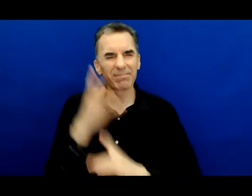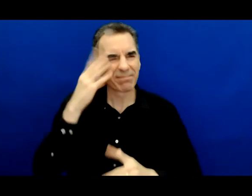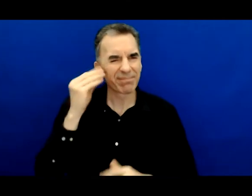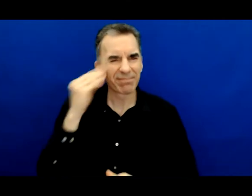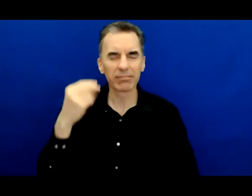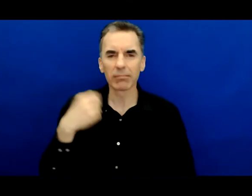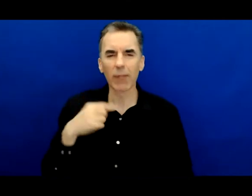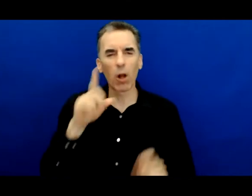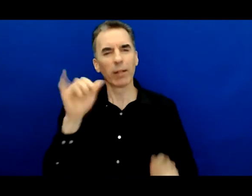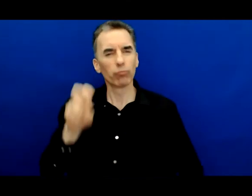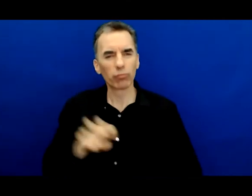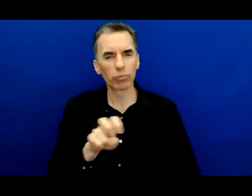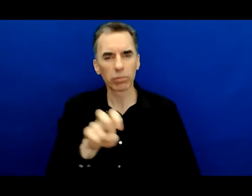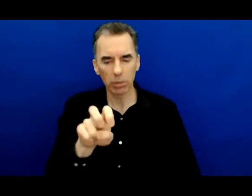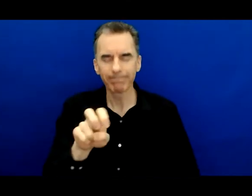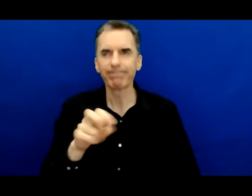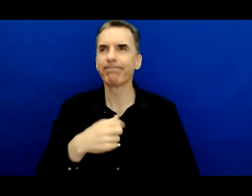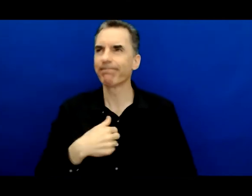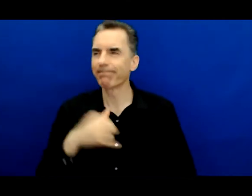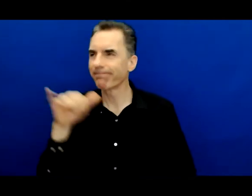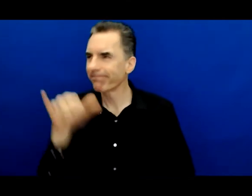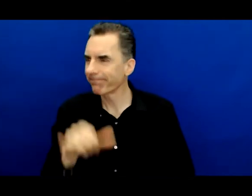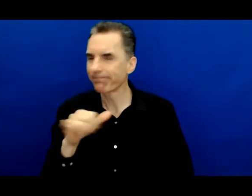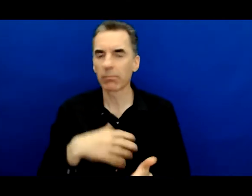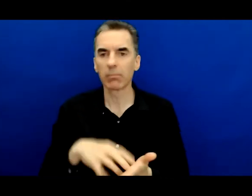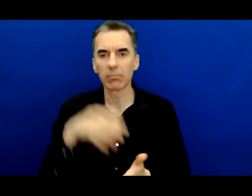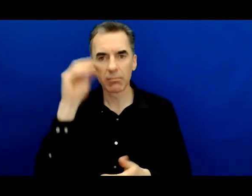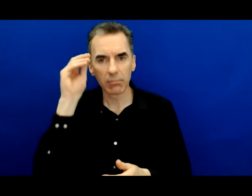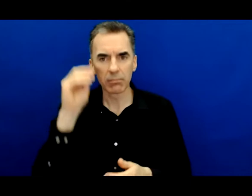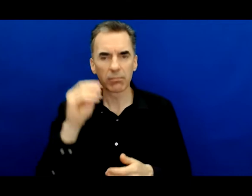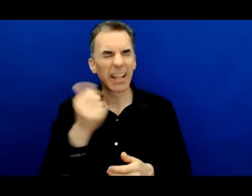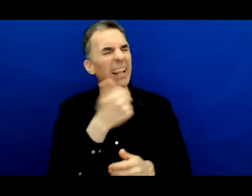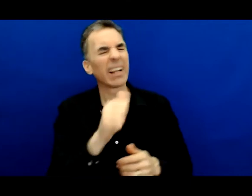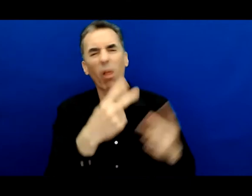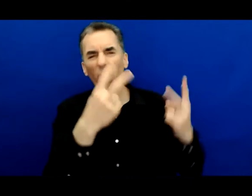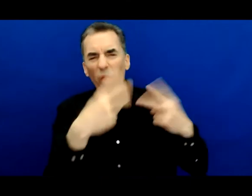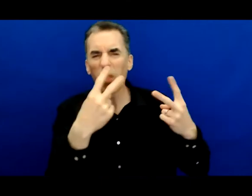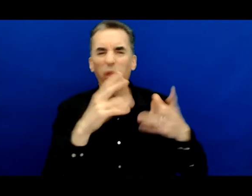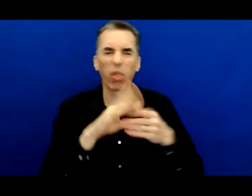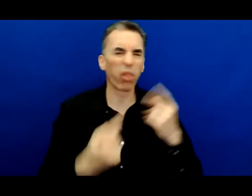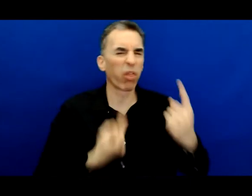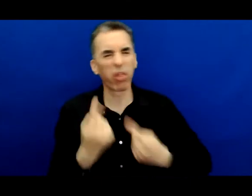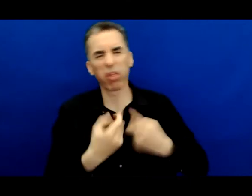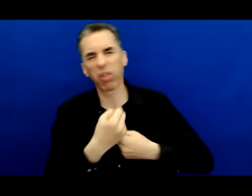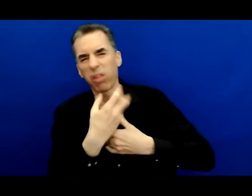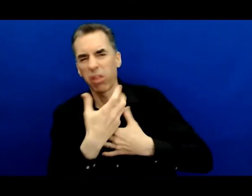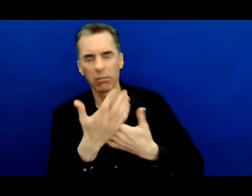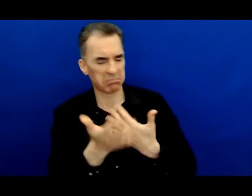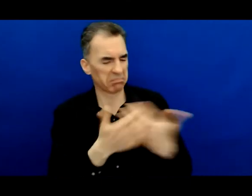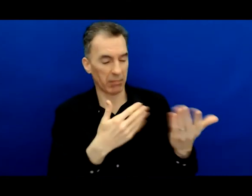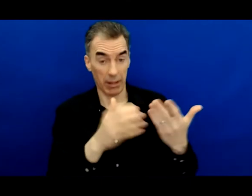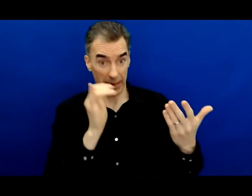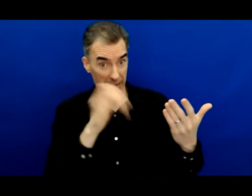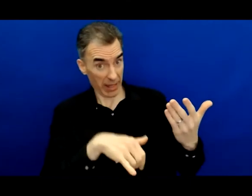had the peace of mind knowing that all of the difficult moments, the name calling, the doubting, all of it was just noise. Ultimately, it didn't define me,